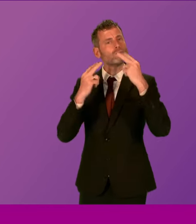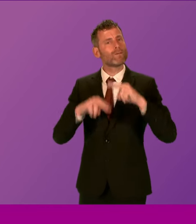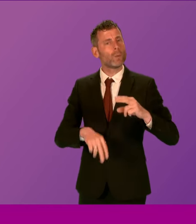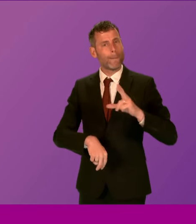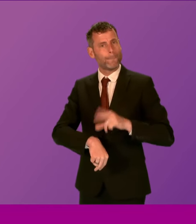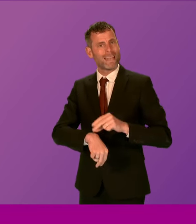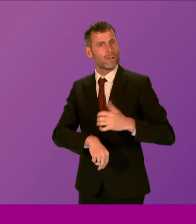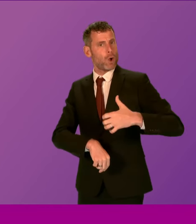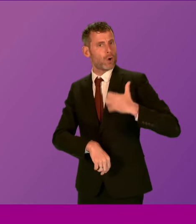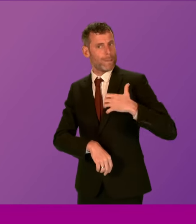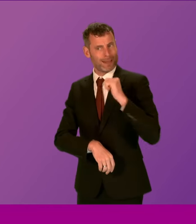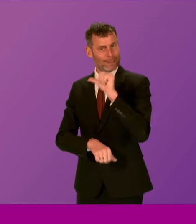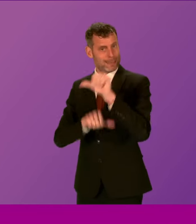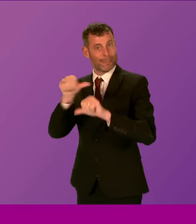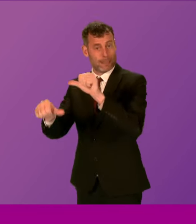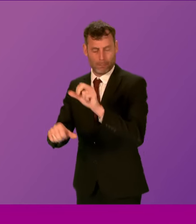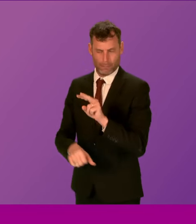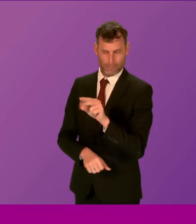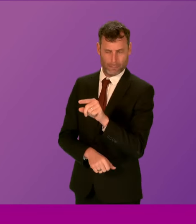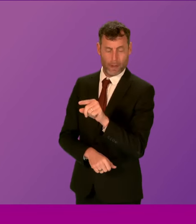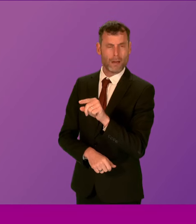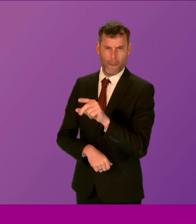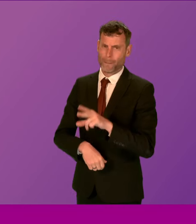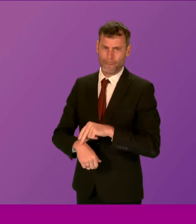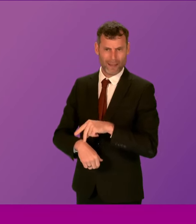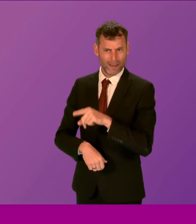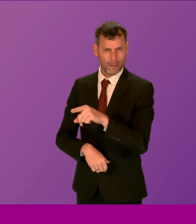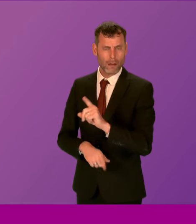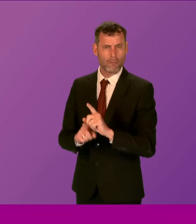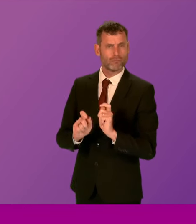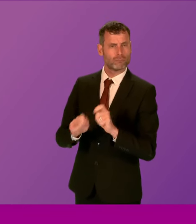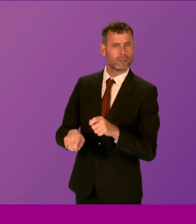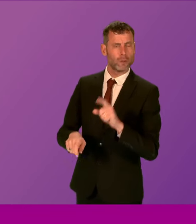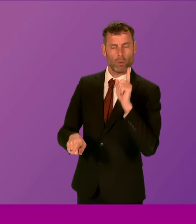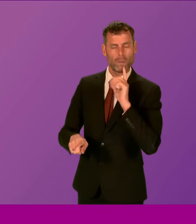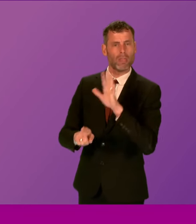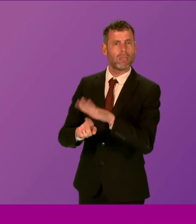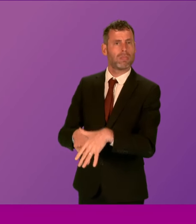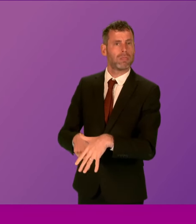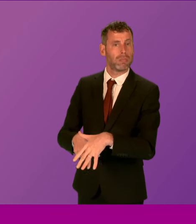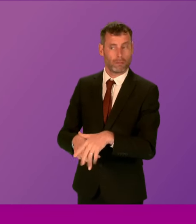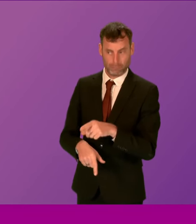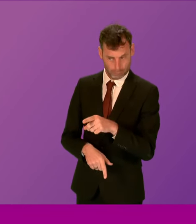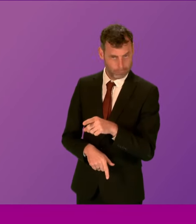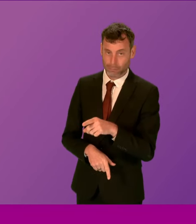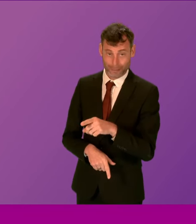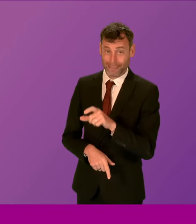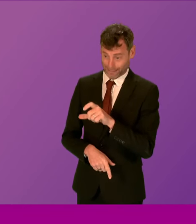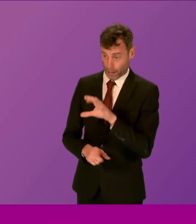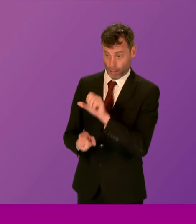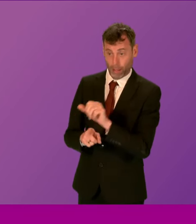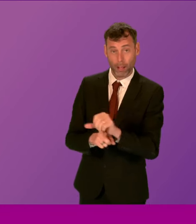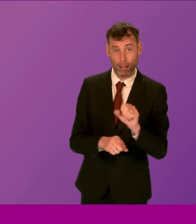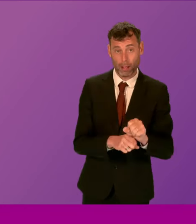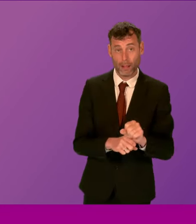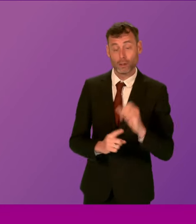found evidence of misogyny, racism and serious discrimination issues in Police Scotland. And only last year, the outgoing